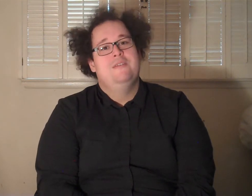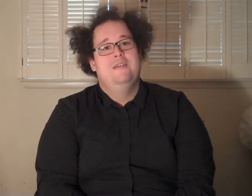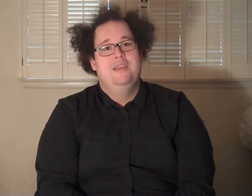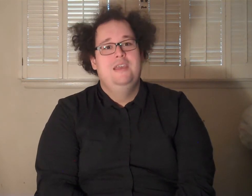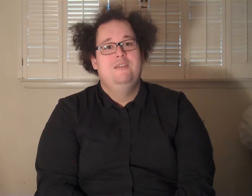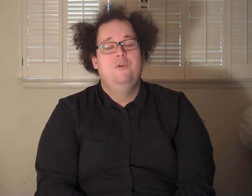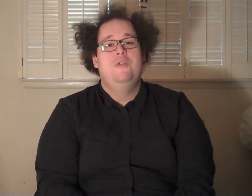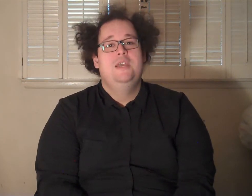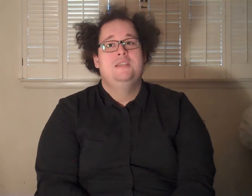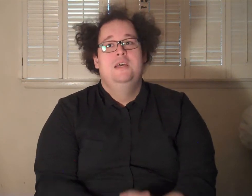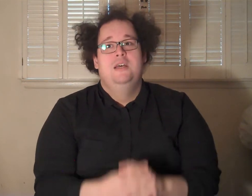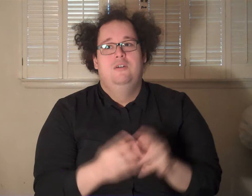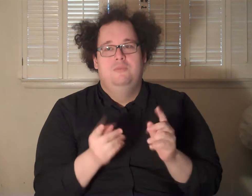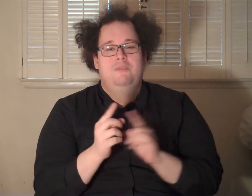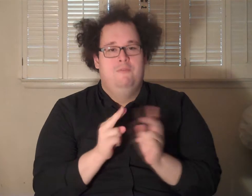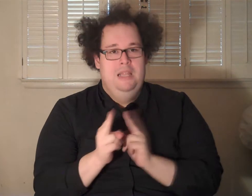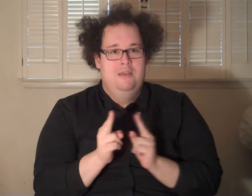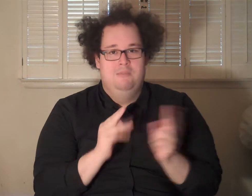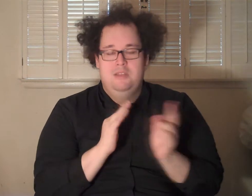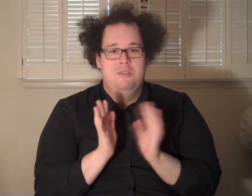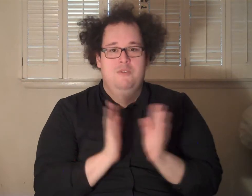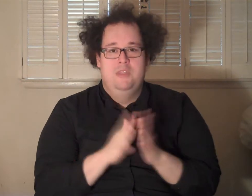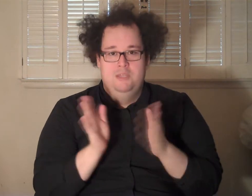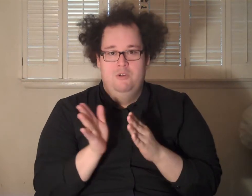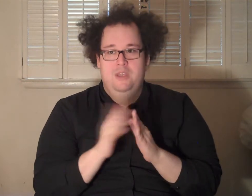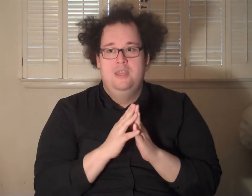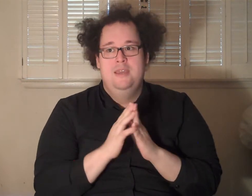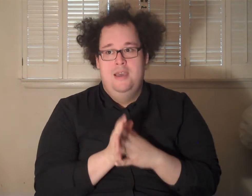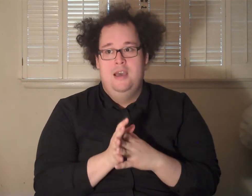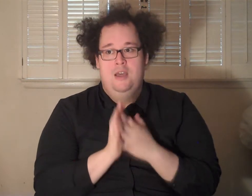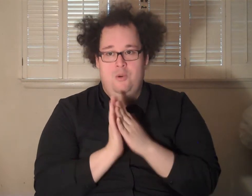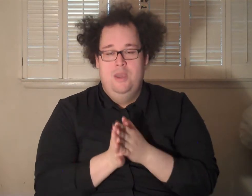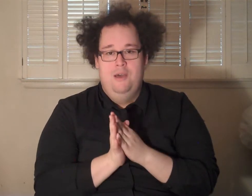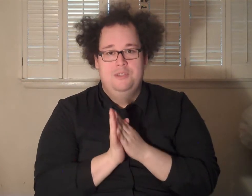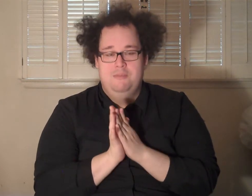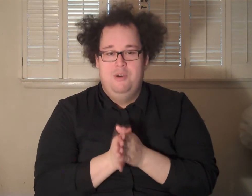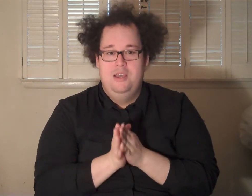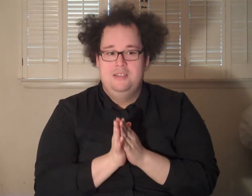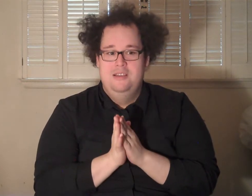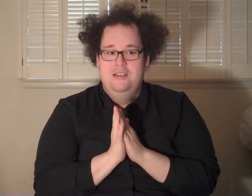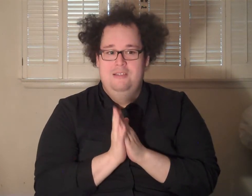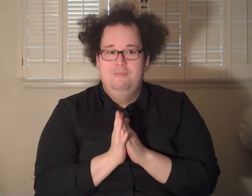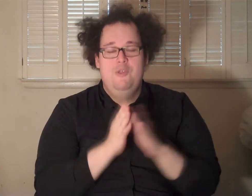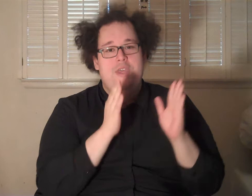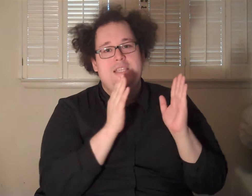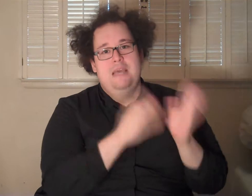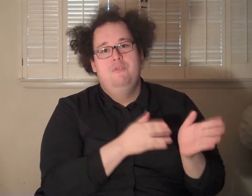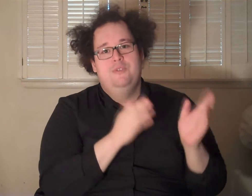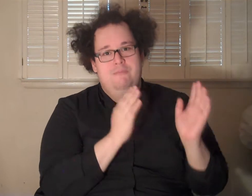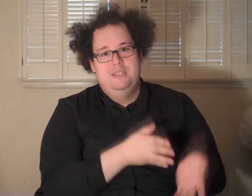than the, it? Well, the thing is, I'm talking about from Clowns. I'm not talking about the movie. This movie, yeah. The way, I was surprised. Well, the thing is, that movie was a